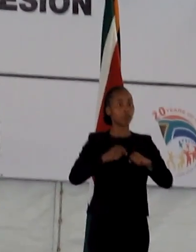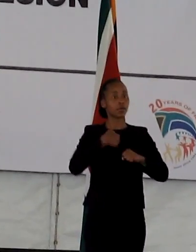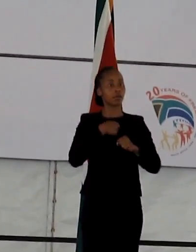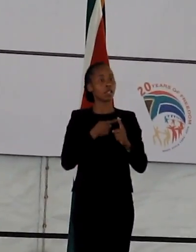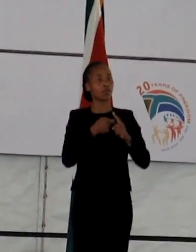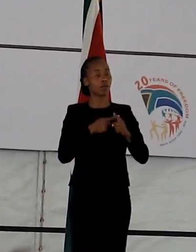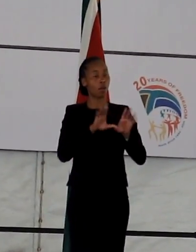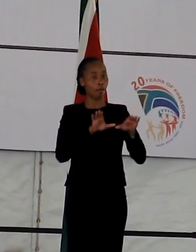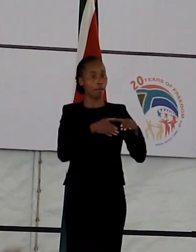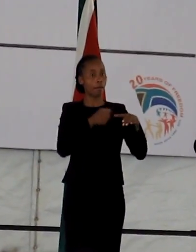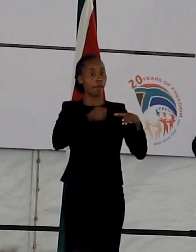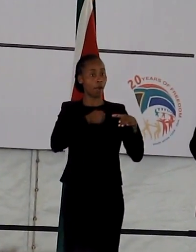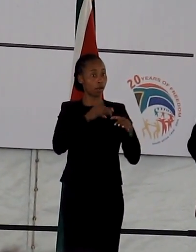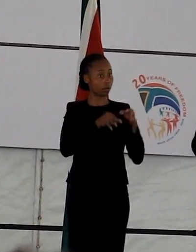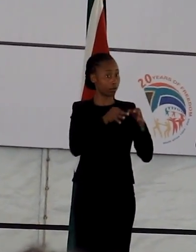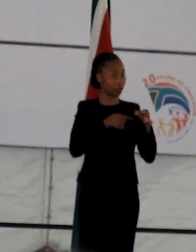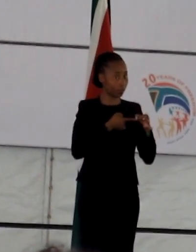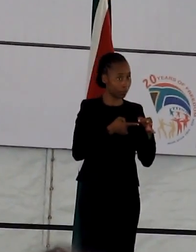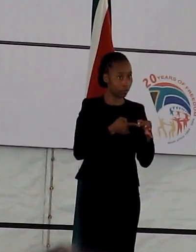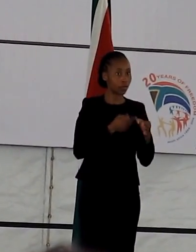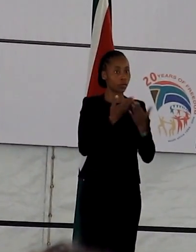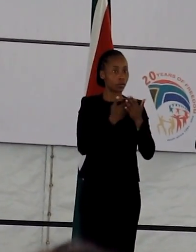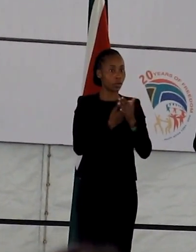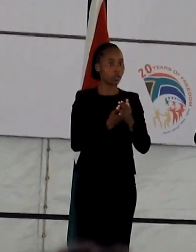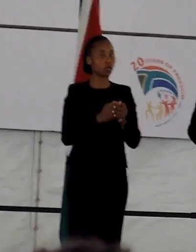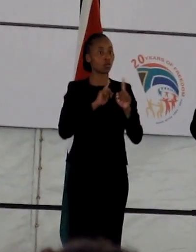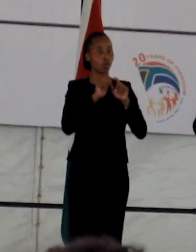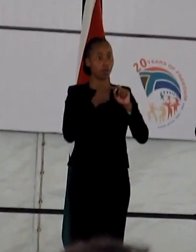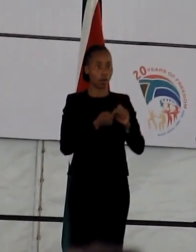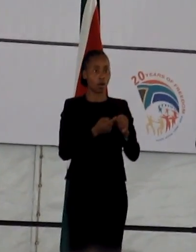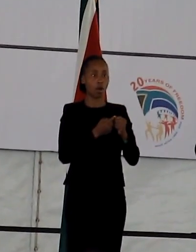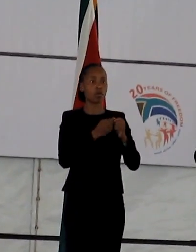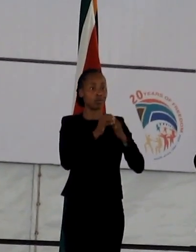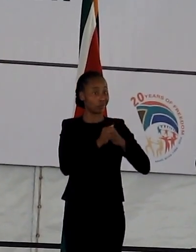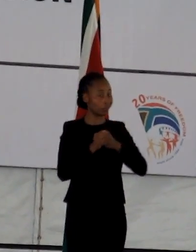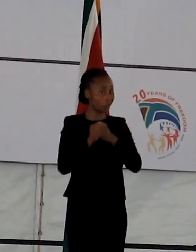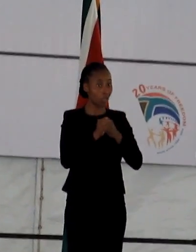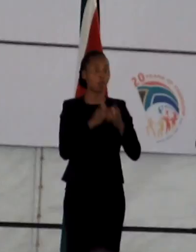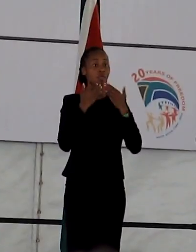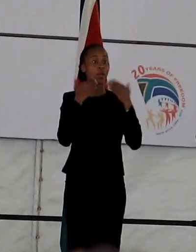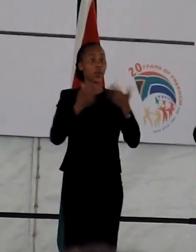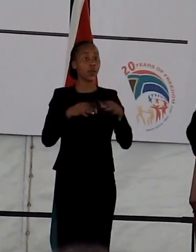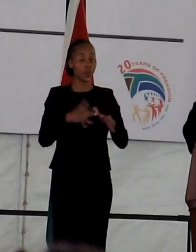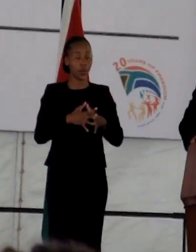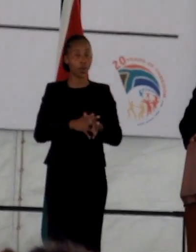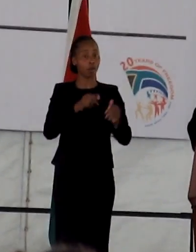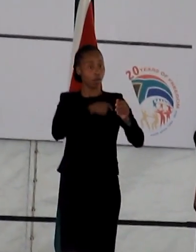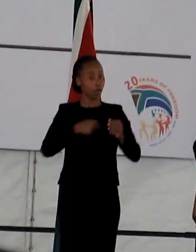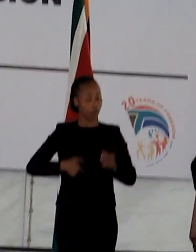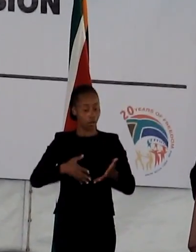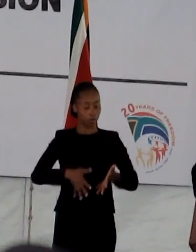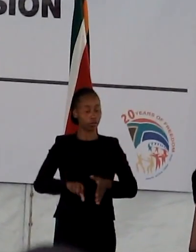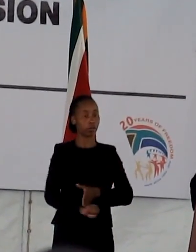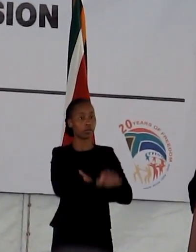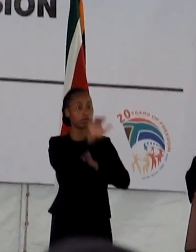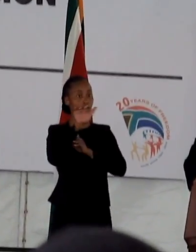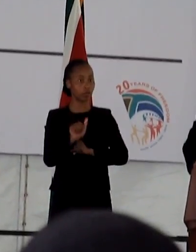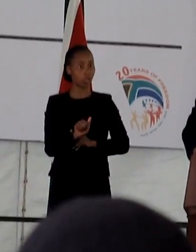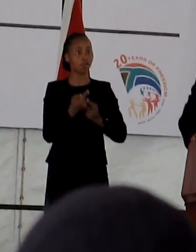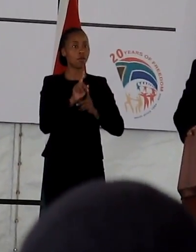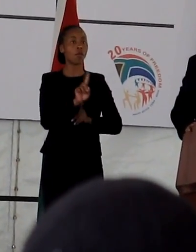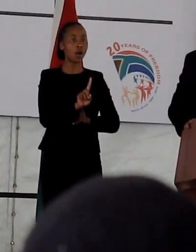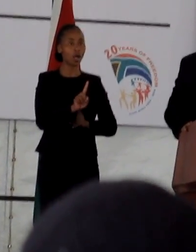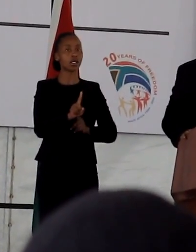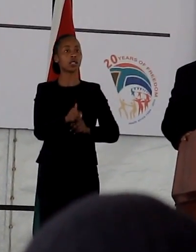Christian Democratic Party, Reverend Dr. Kenneth Meshweth, and our leadership to thank the President of South Africa for the invitation